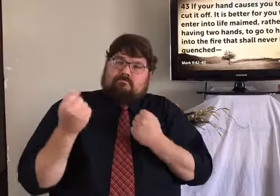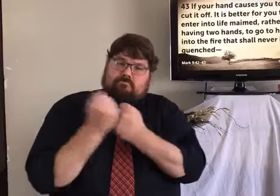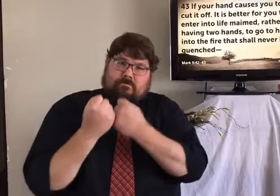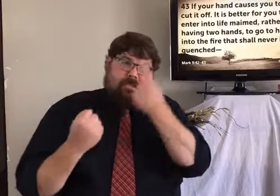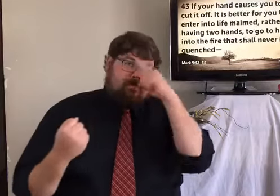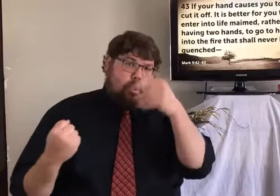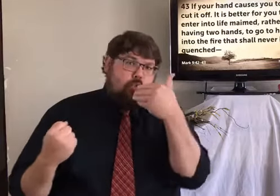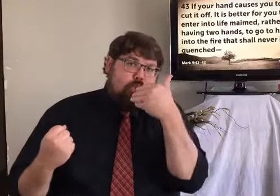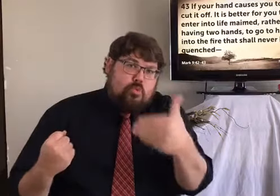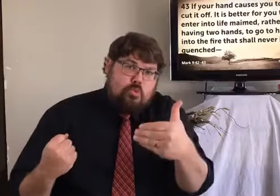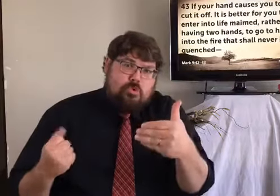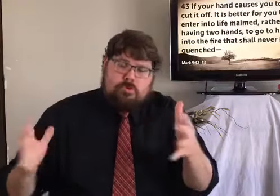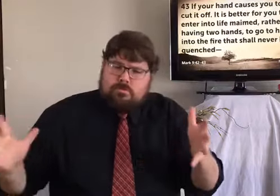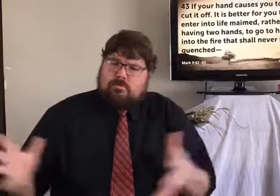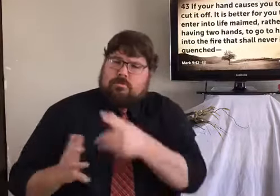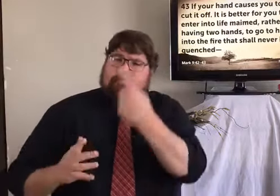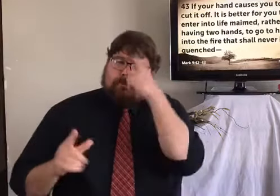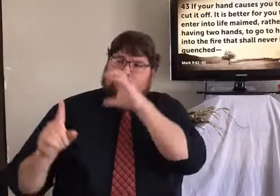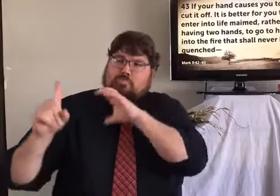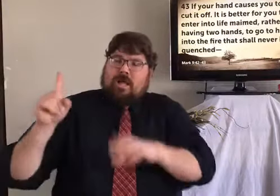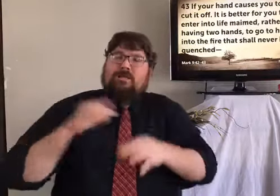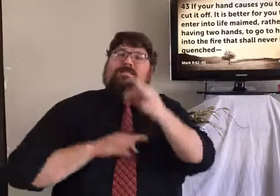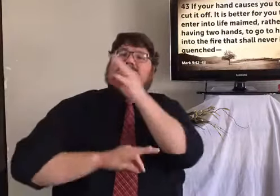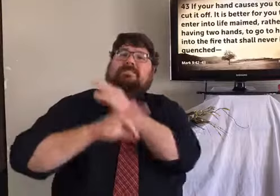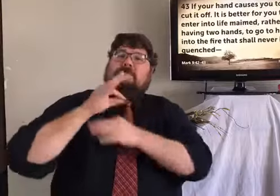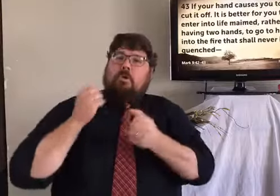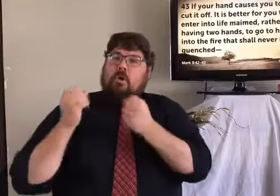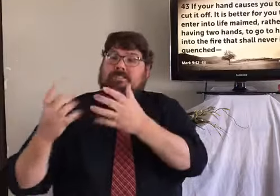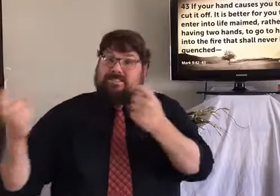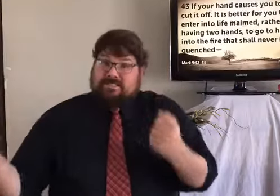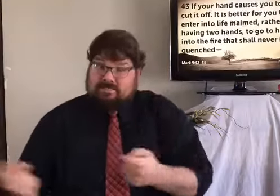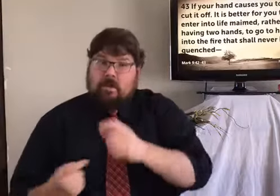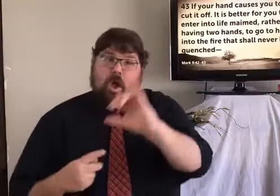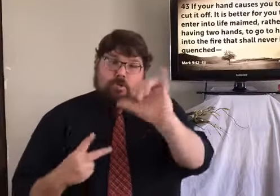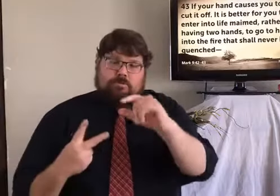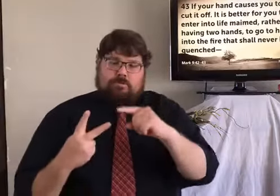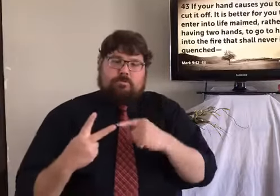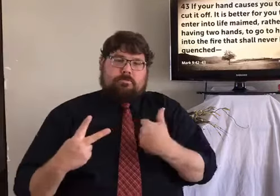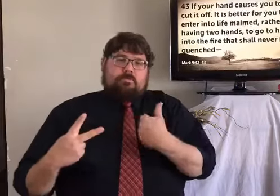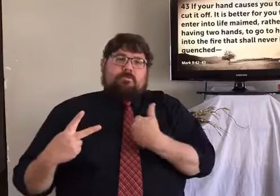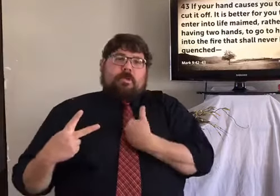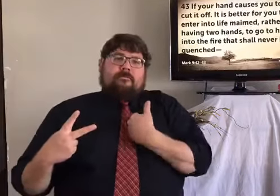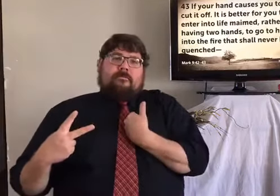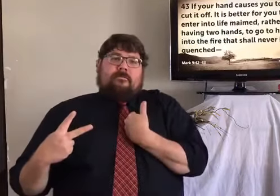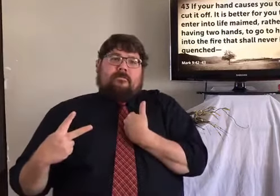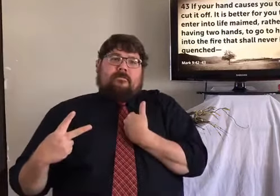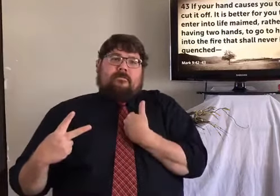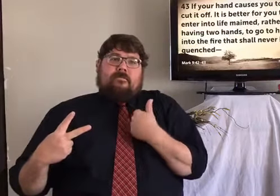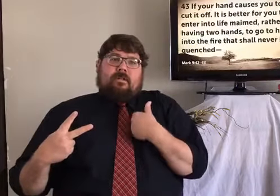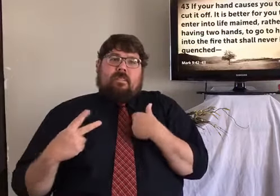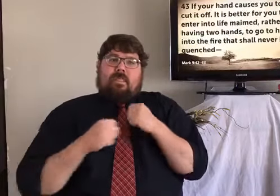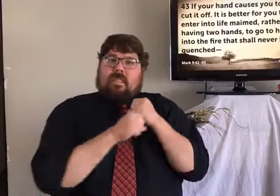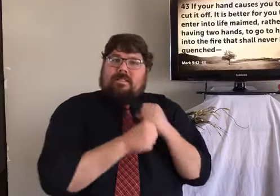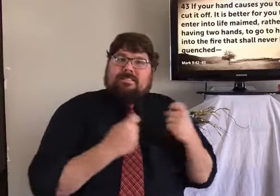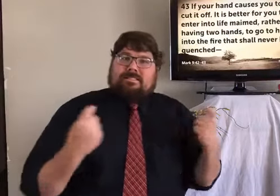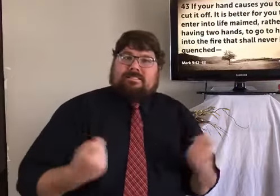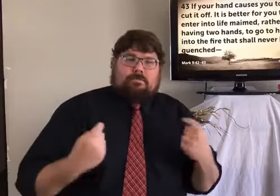So to have peace with each other, to be encouraging others for Christ, not causing